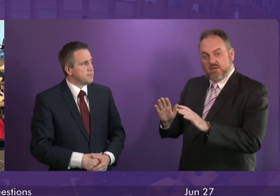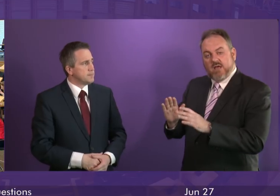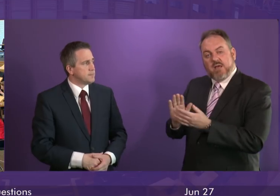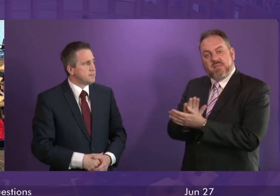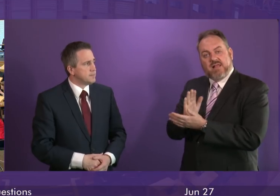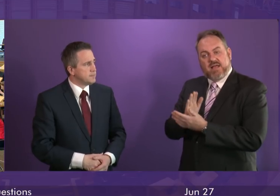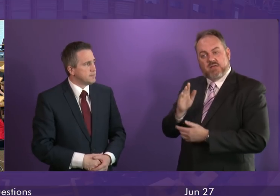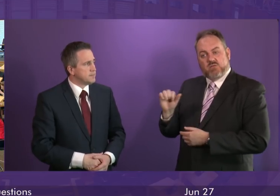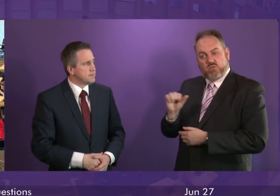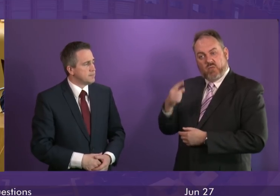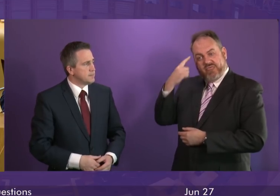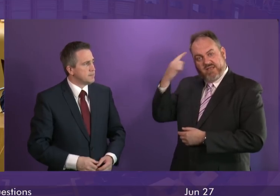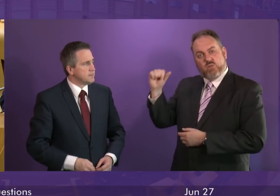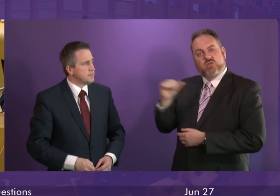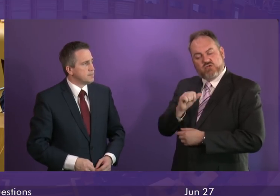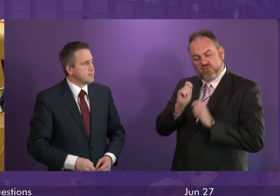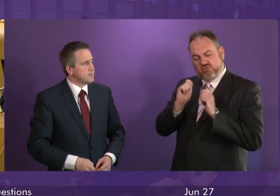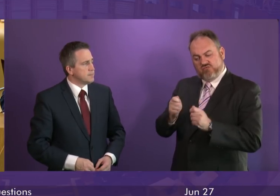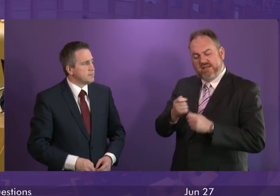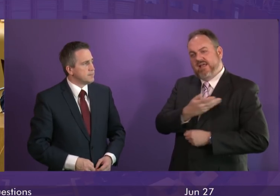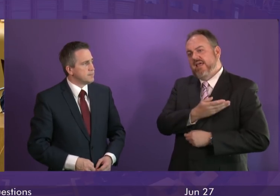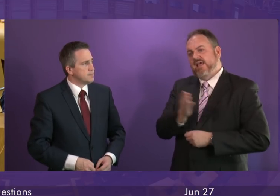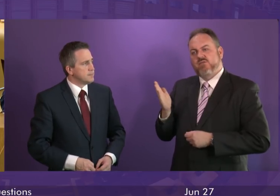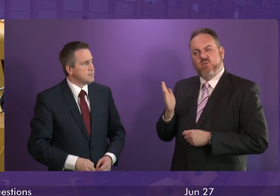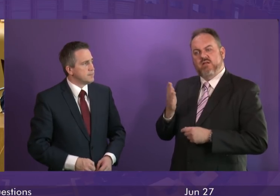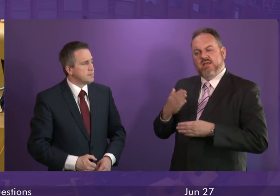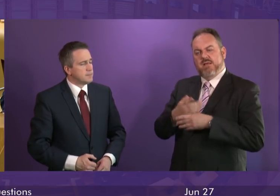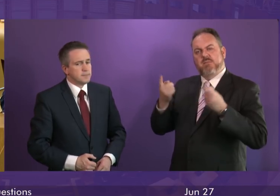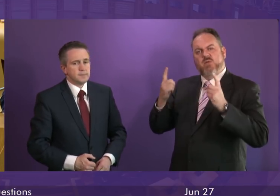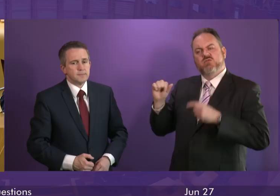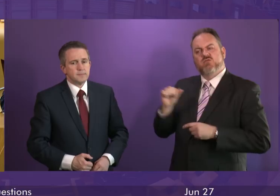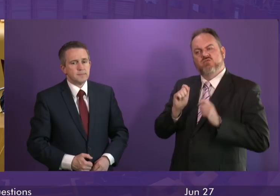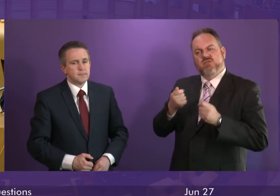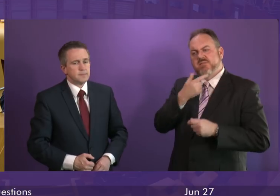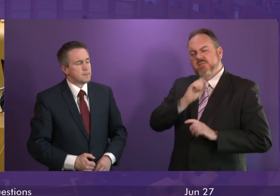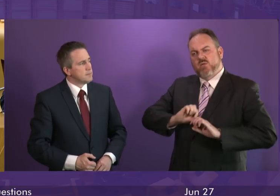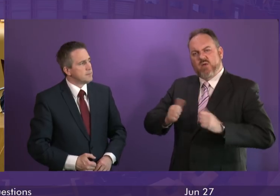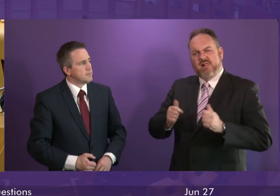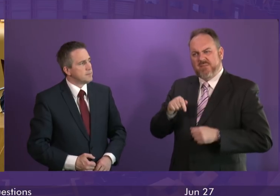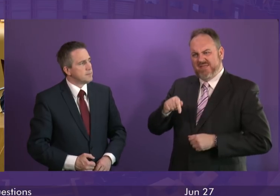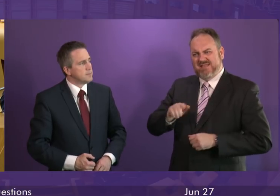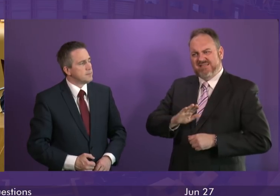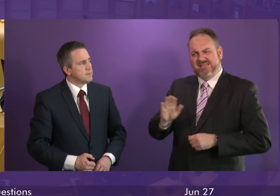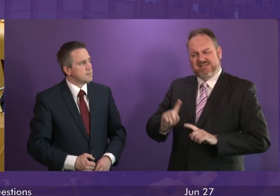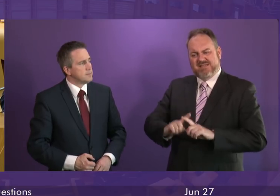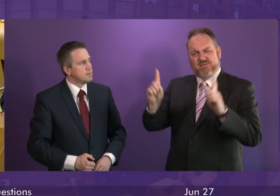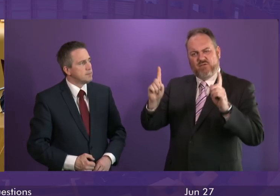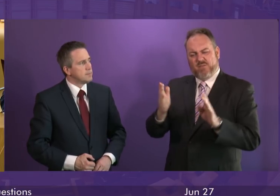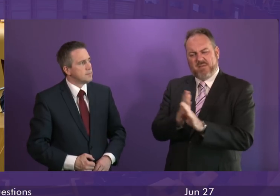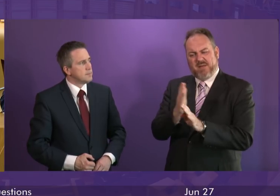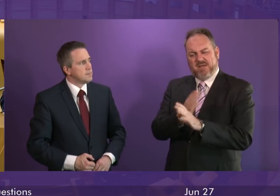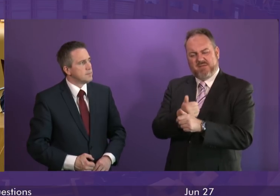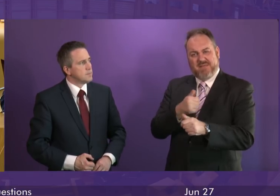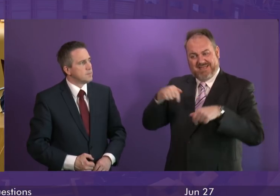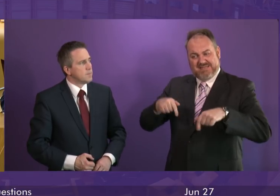we should expect better treatment from all employers. But these are not, you know, some part of the private sector that we cannot regulate. These are